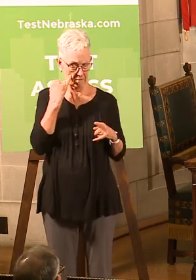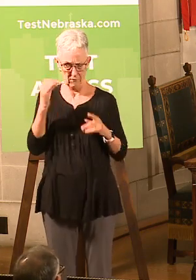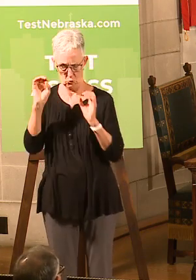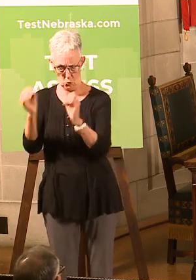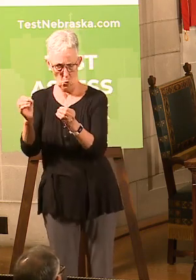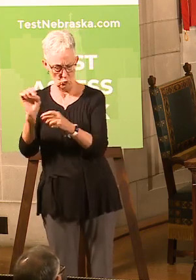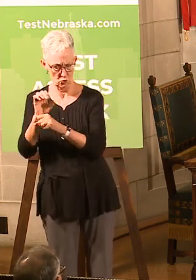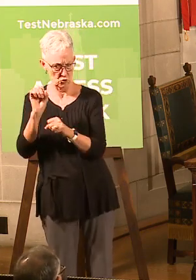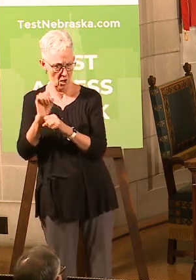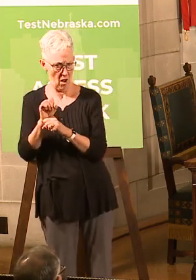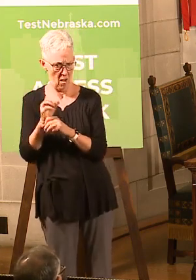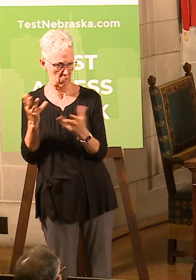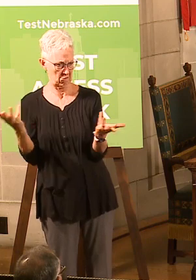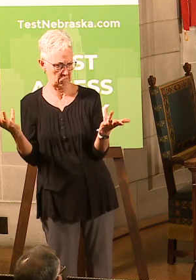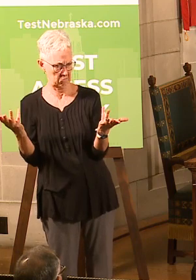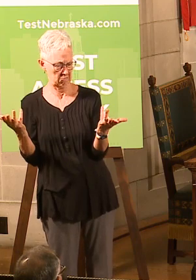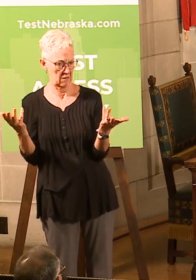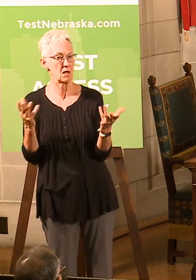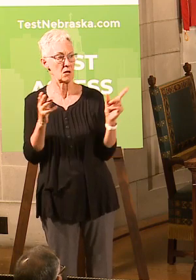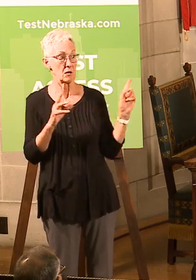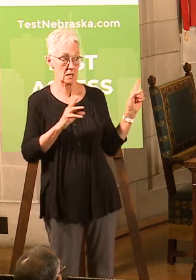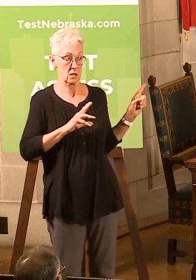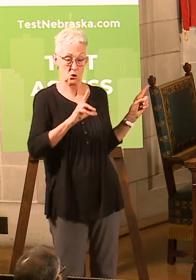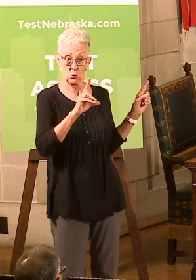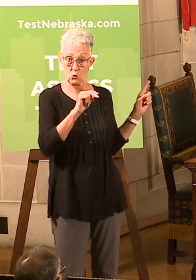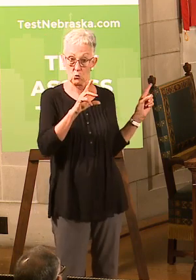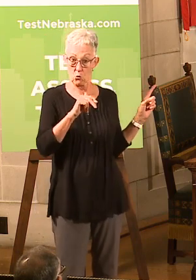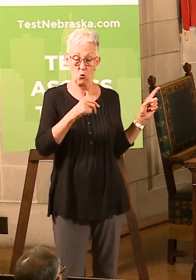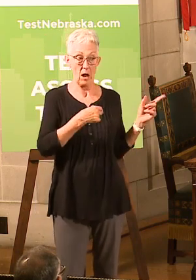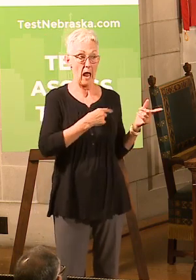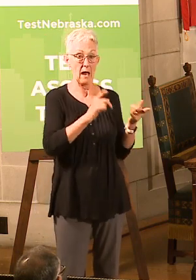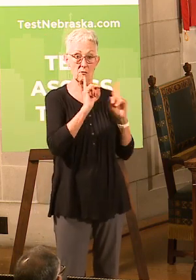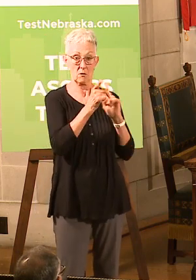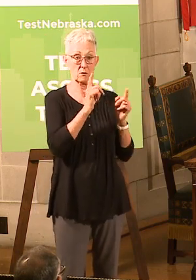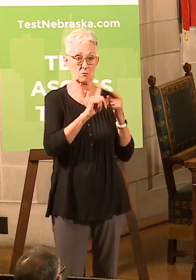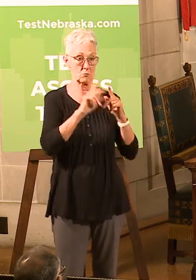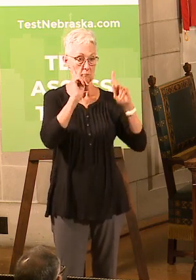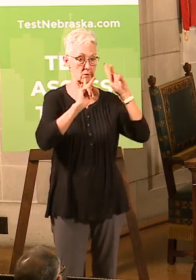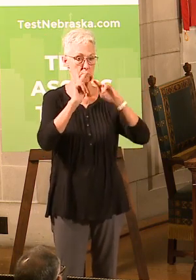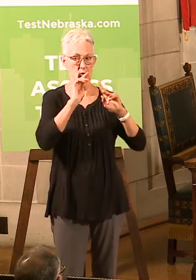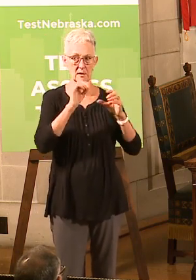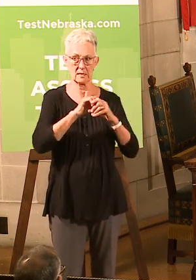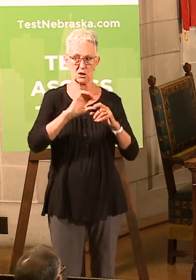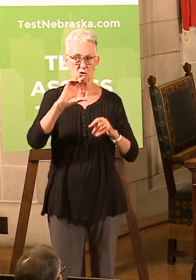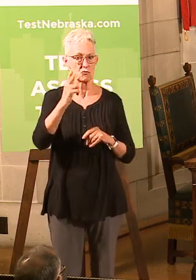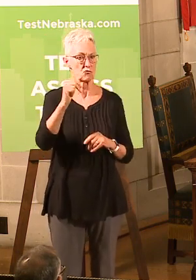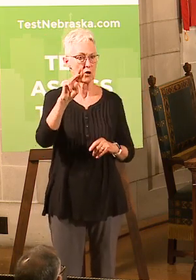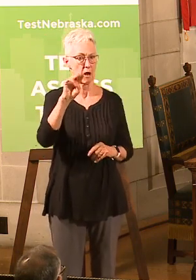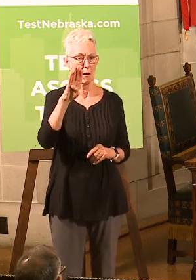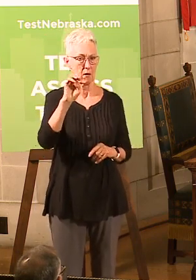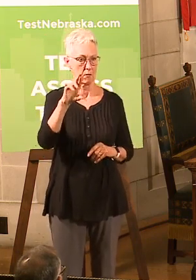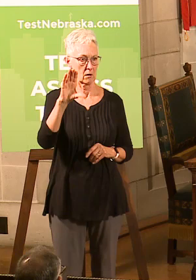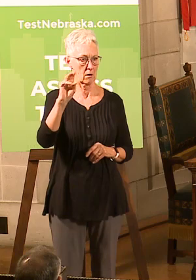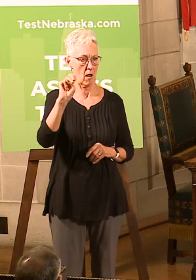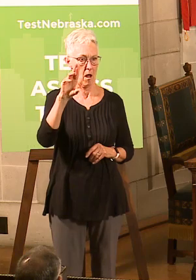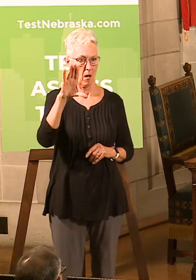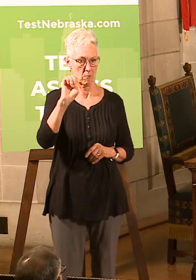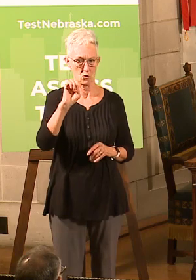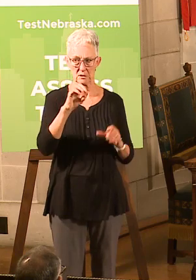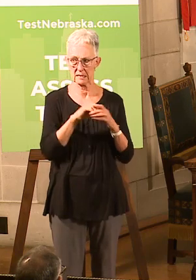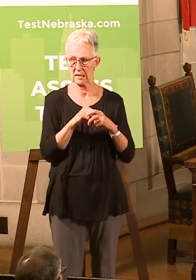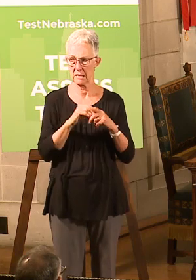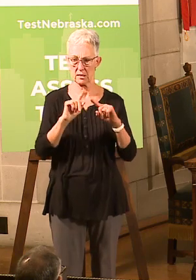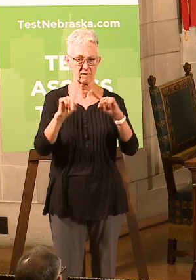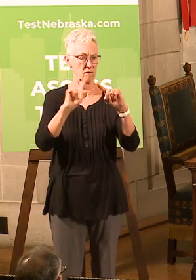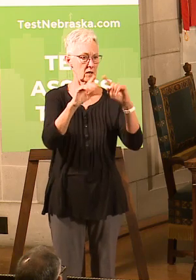out? And I will tell you that as I've been talking to folks in the chambers, what we're hearing in western Nebraska,